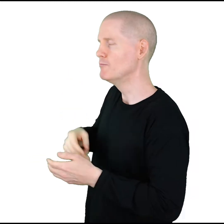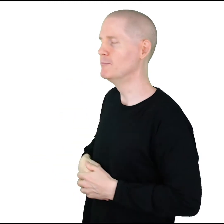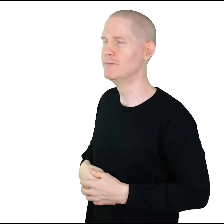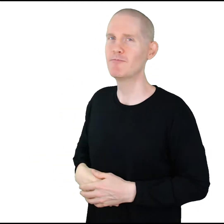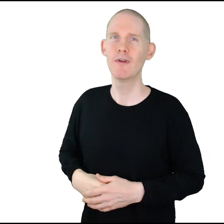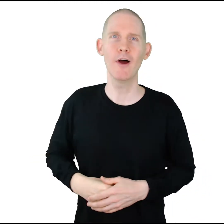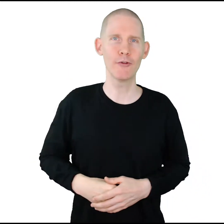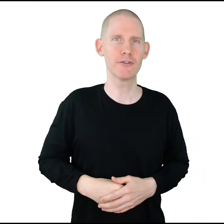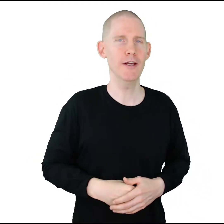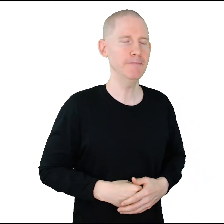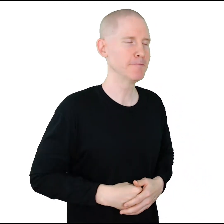Other side.